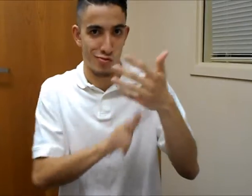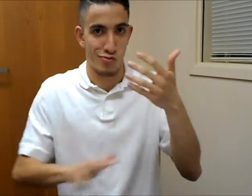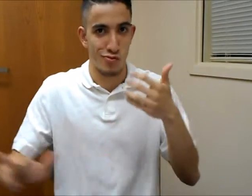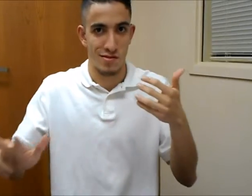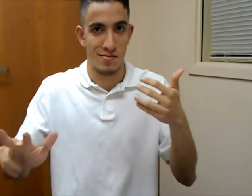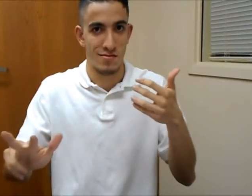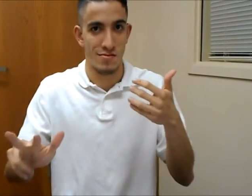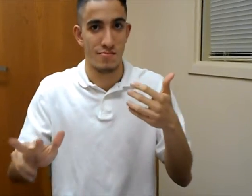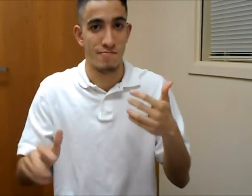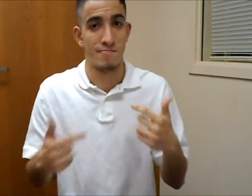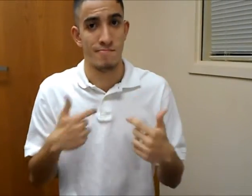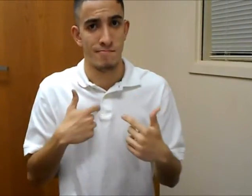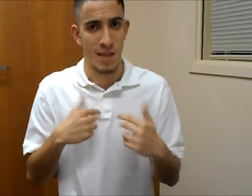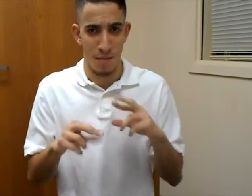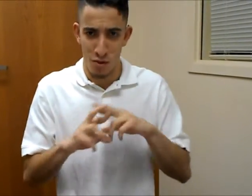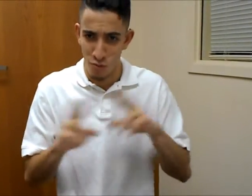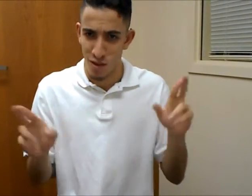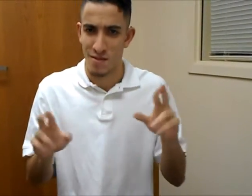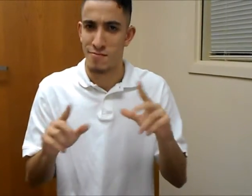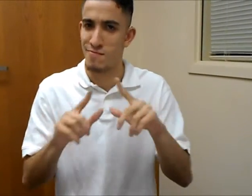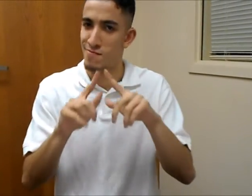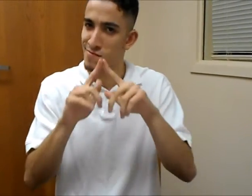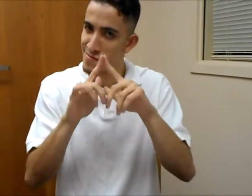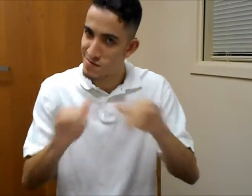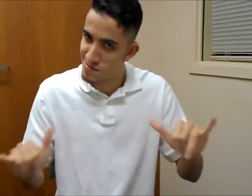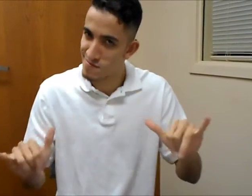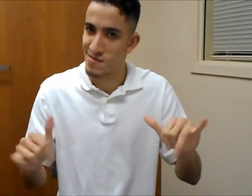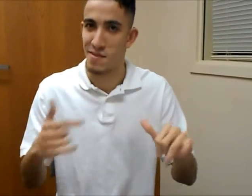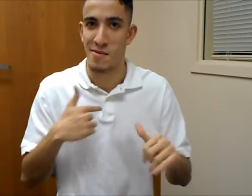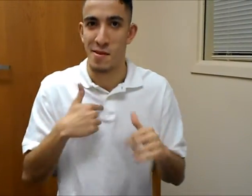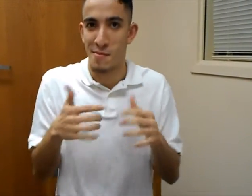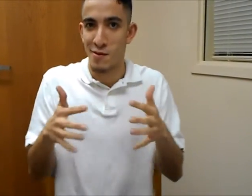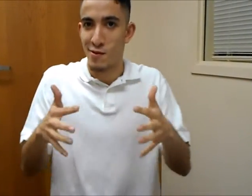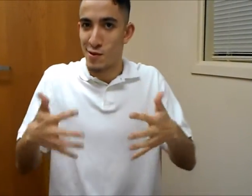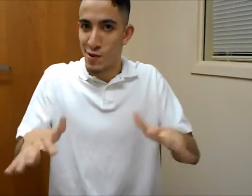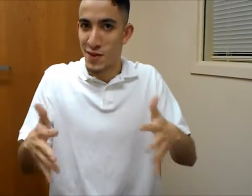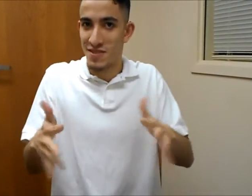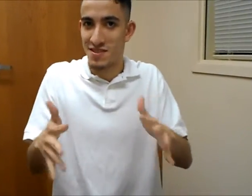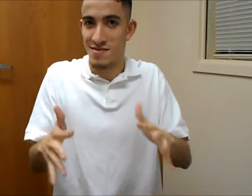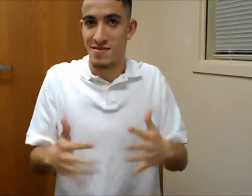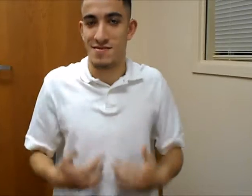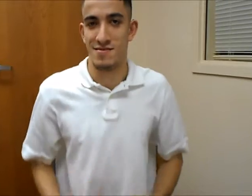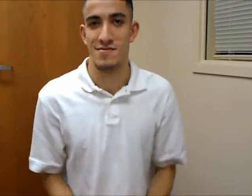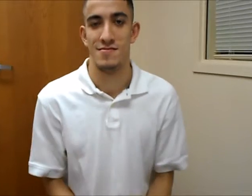That's in three weeks. I'm ready though. I'm kind of nervous.